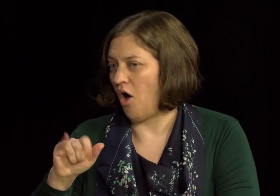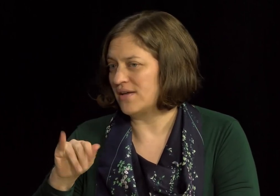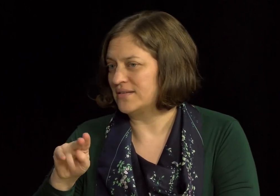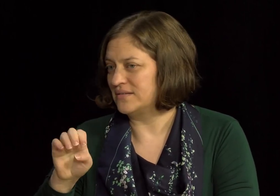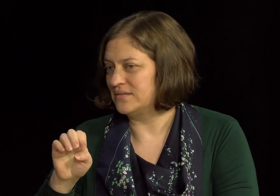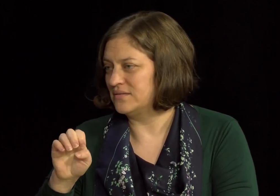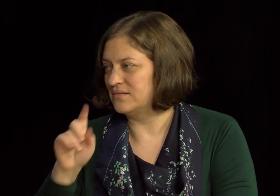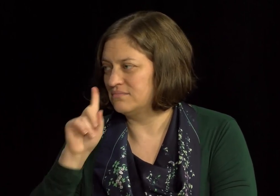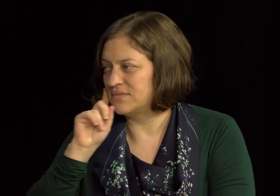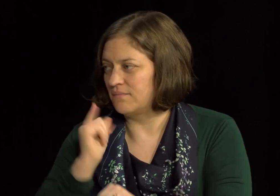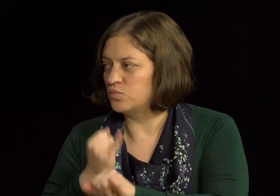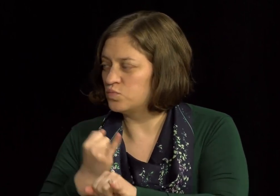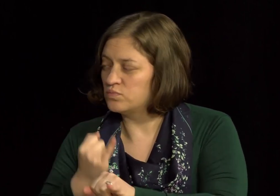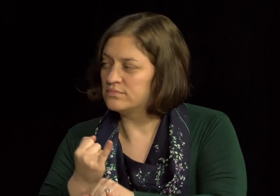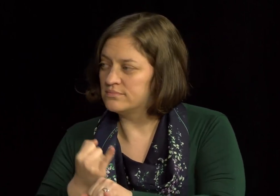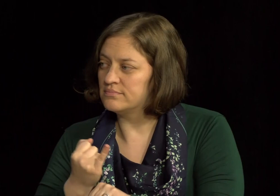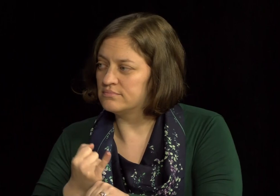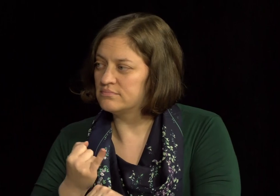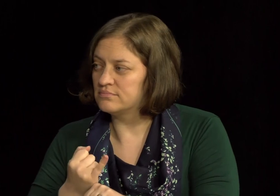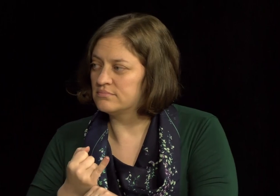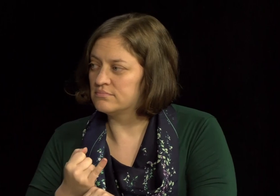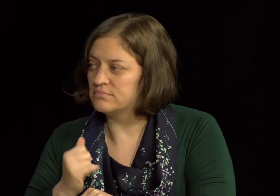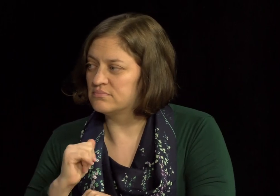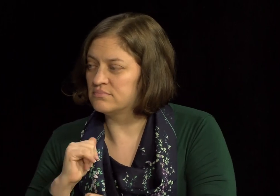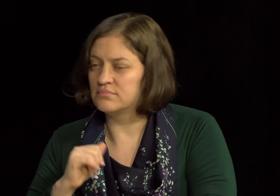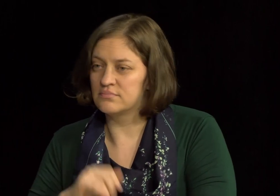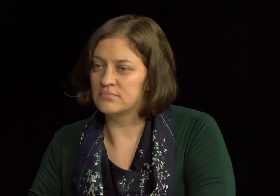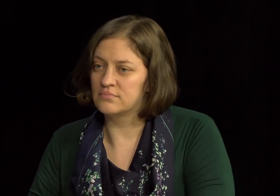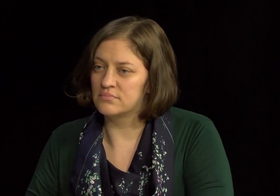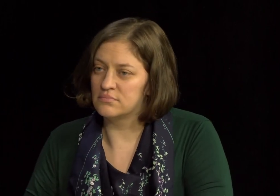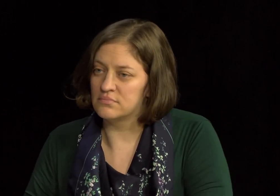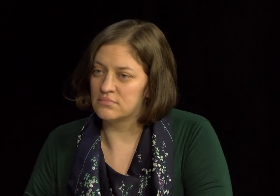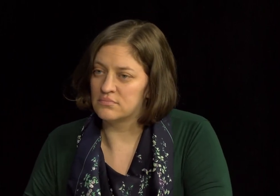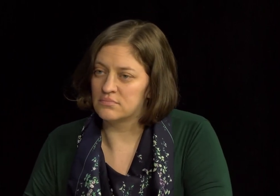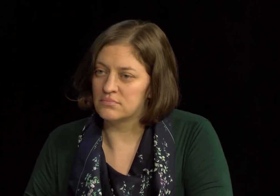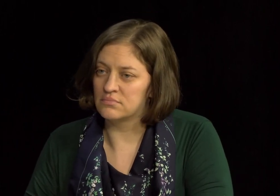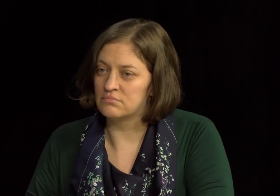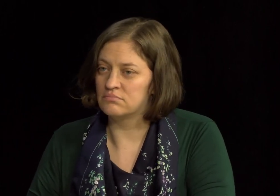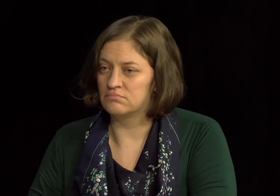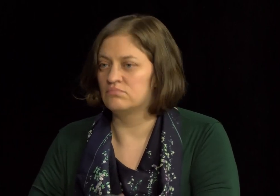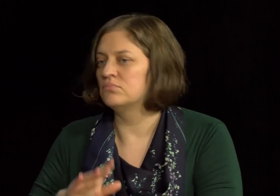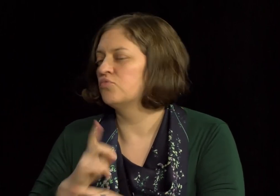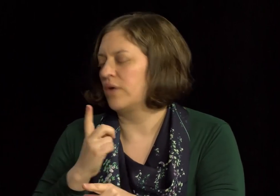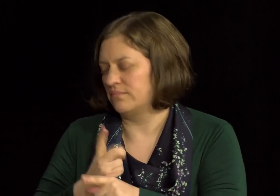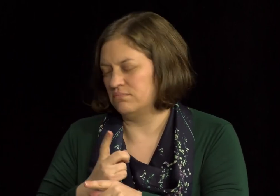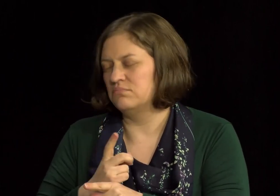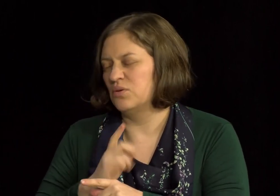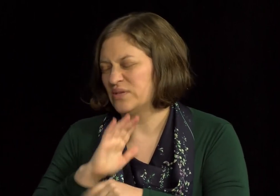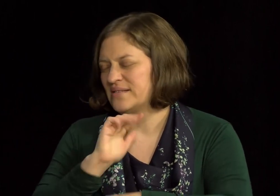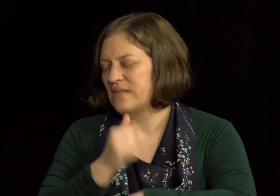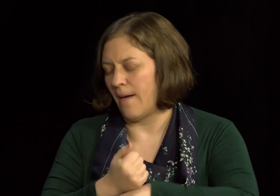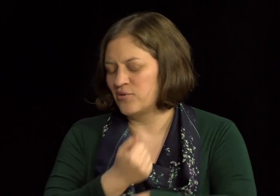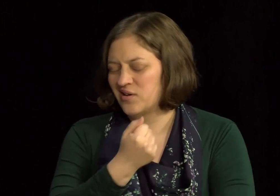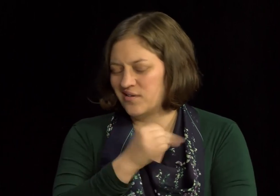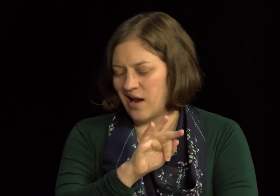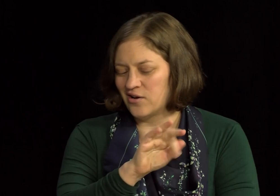Osteen. The Osteen School. So, that school is no more. Right. That school is no more.